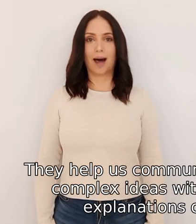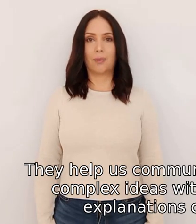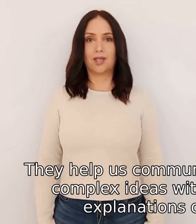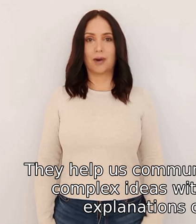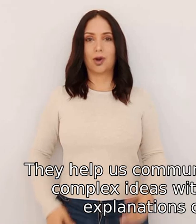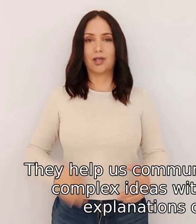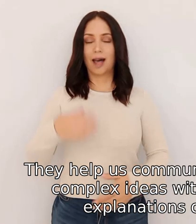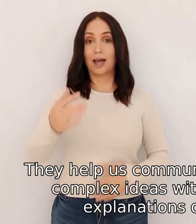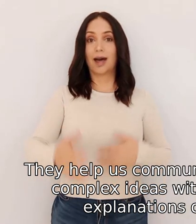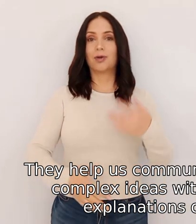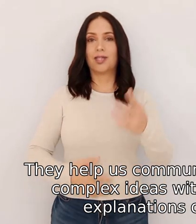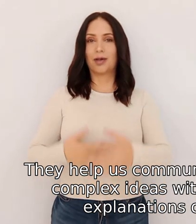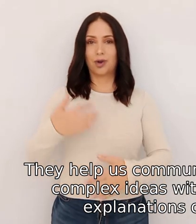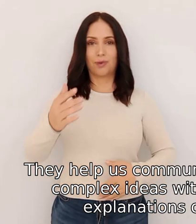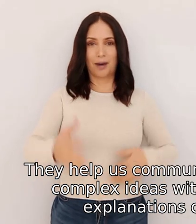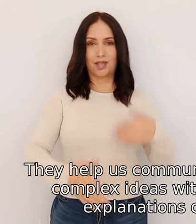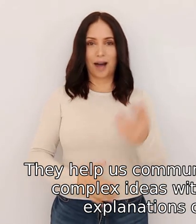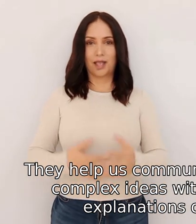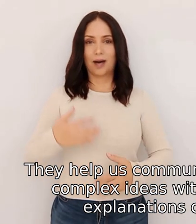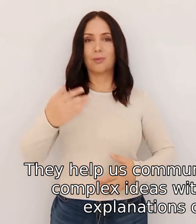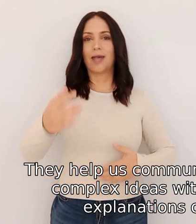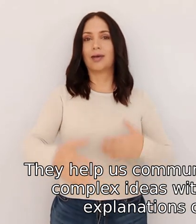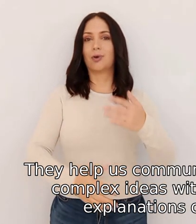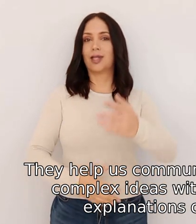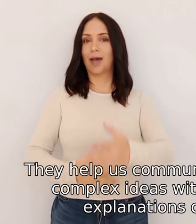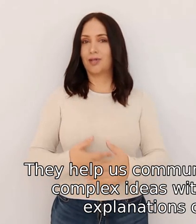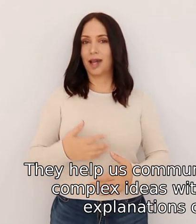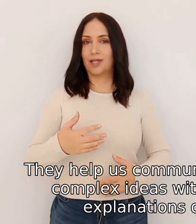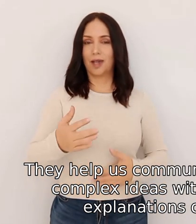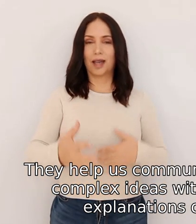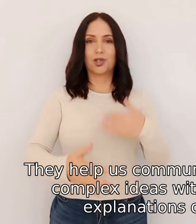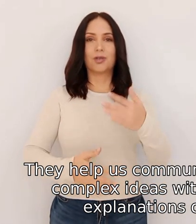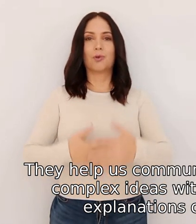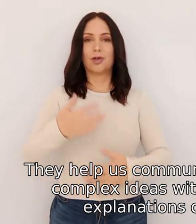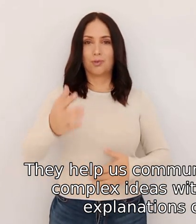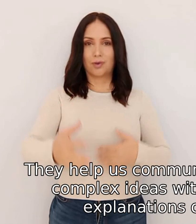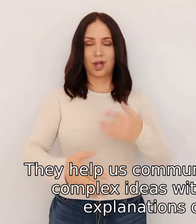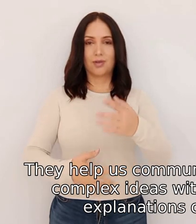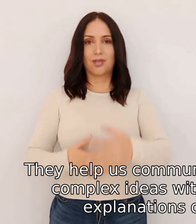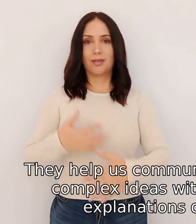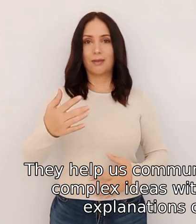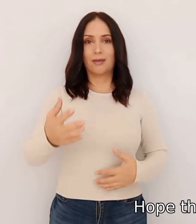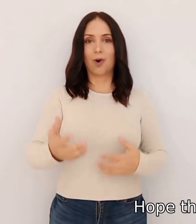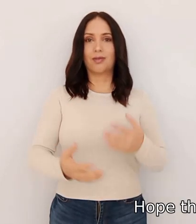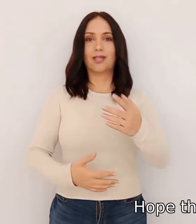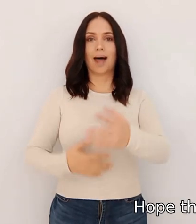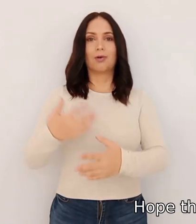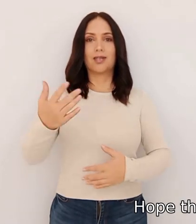help us communicate and understand complex ideas without using lengthy explanations or descriptions oh this helps